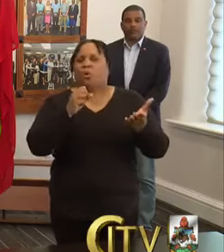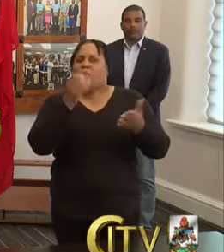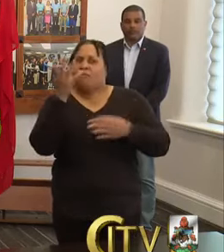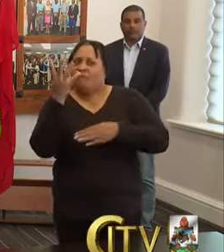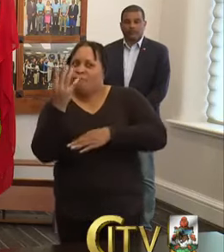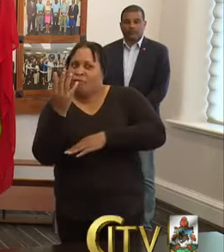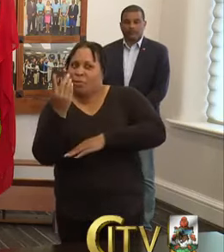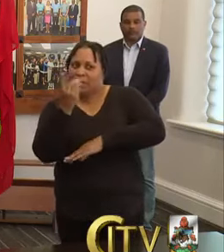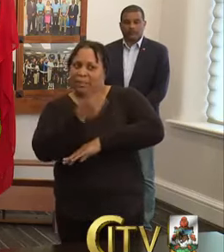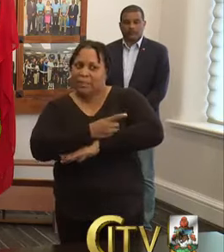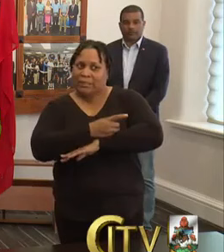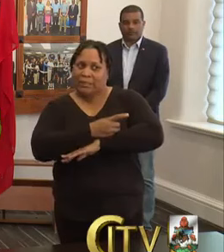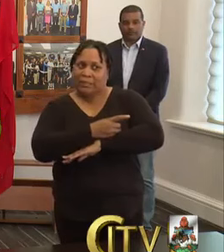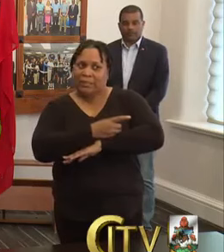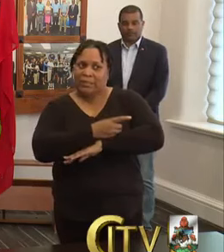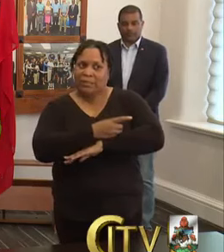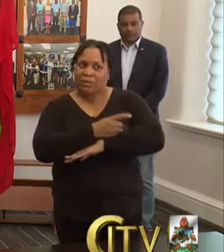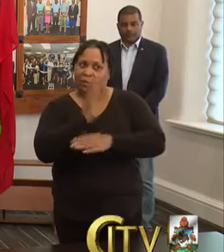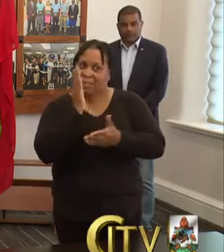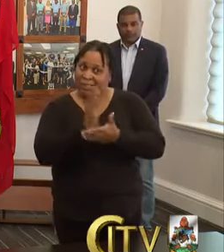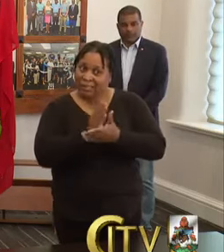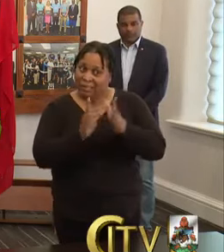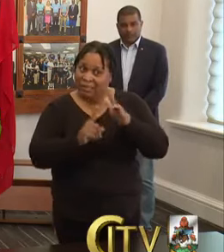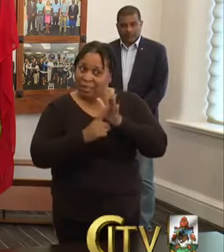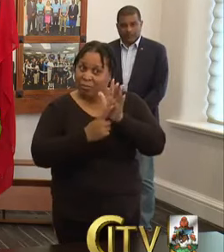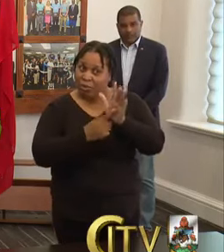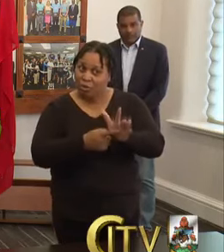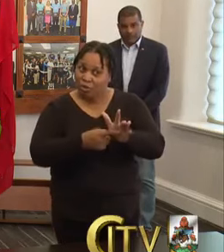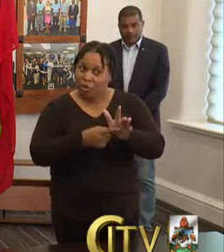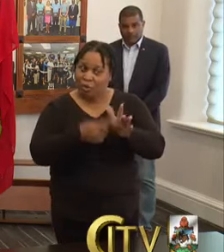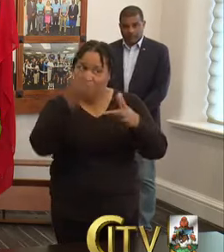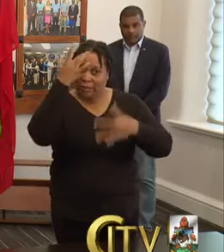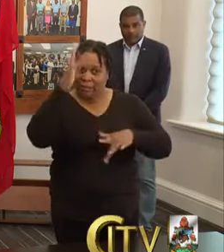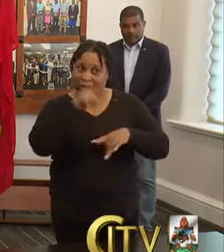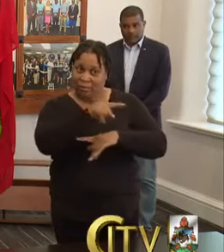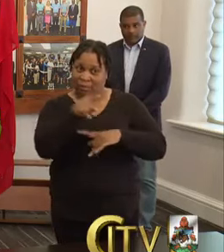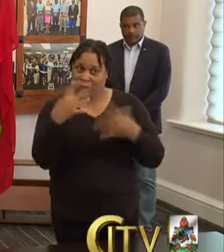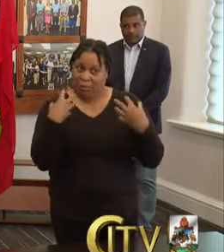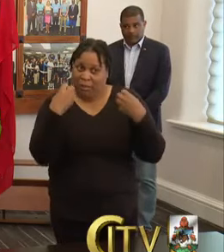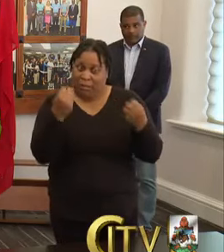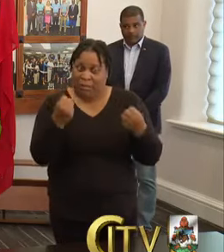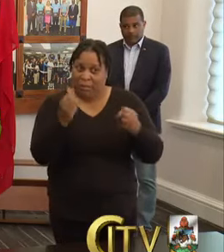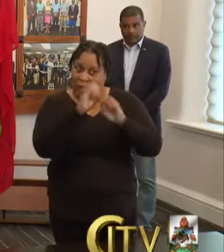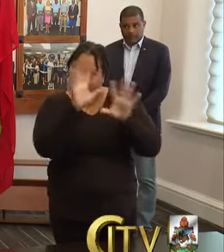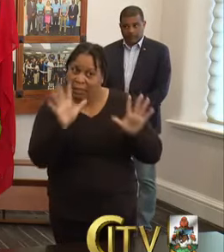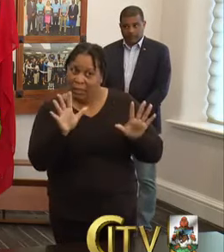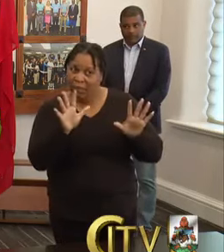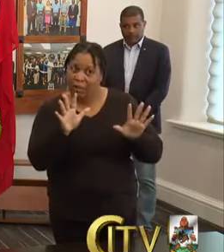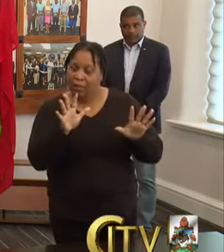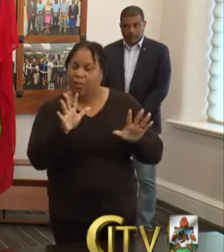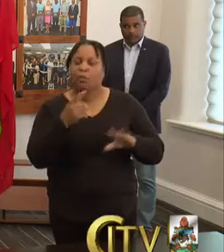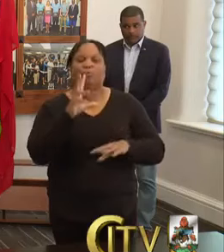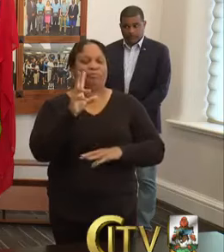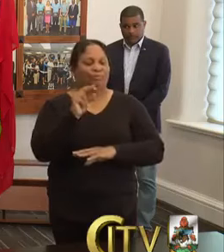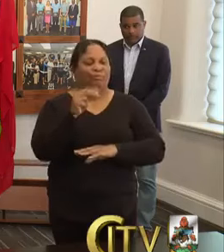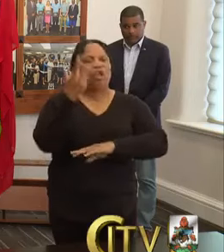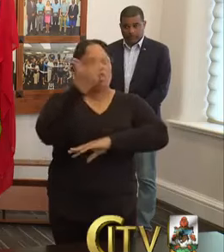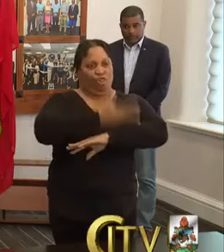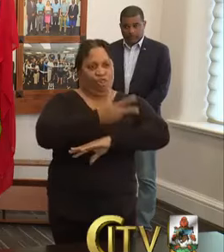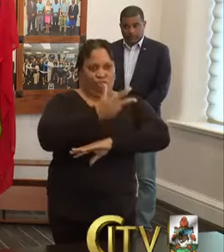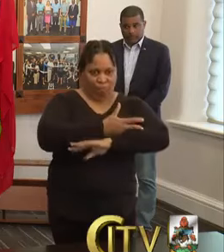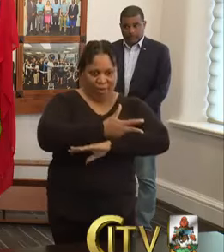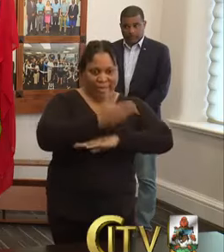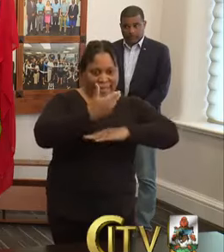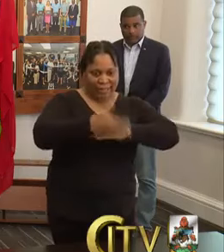they stop showing symptoms is when they can get cleared? 14 days. It's three days after the last